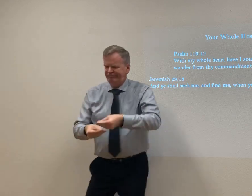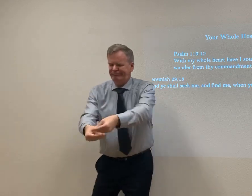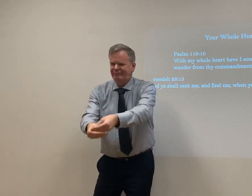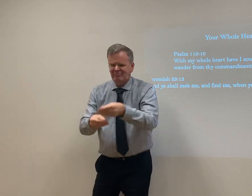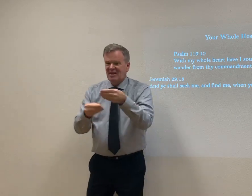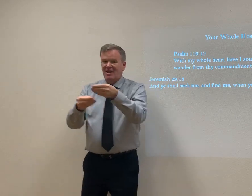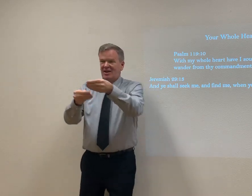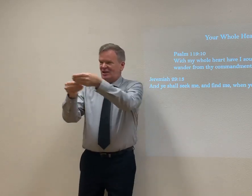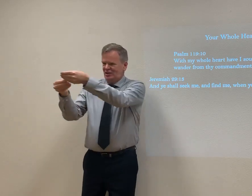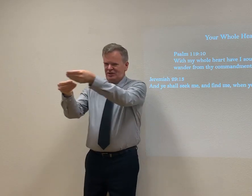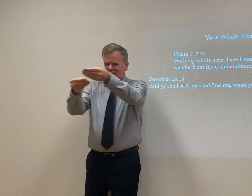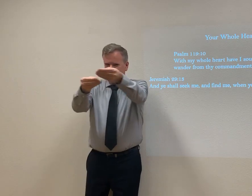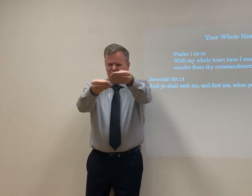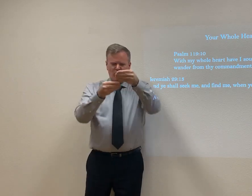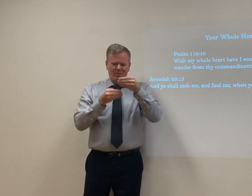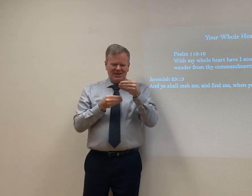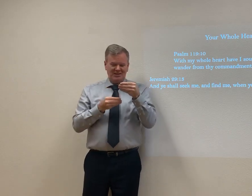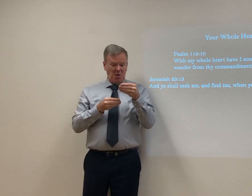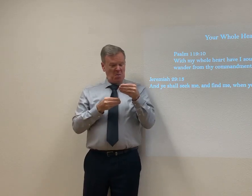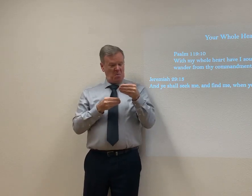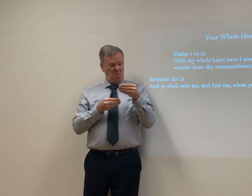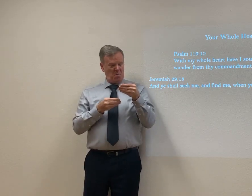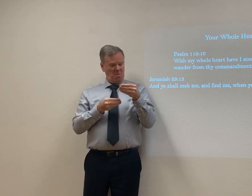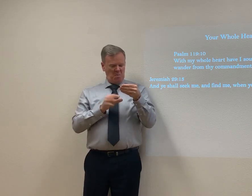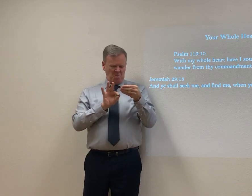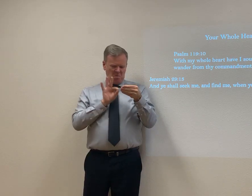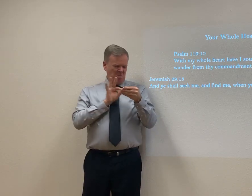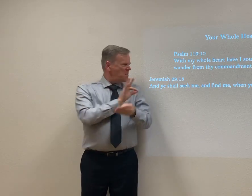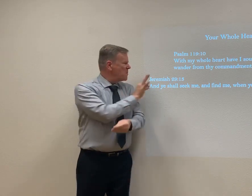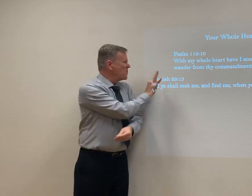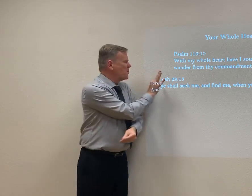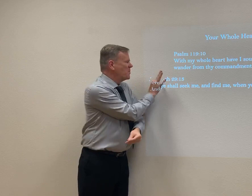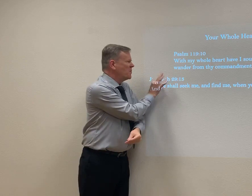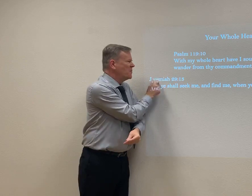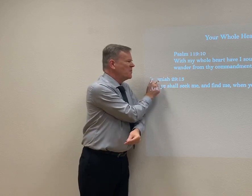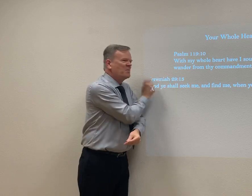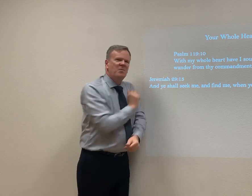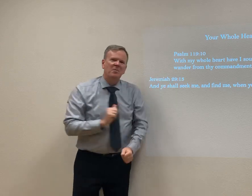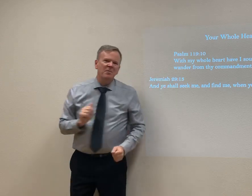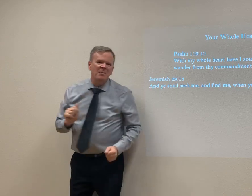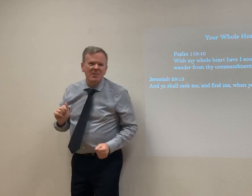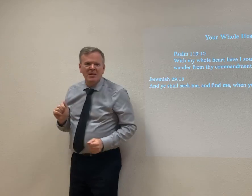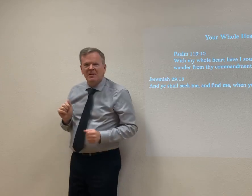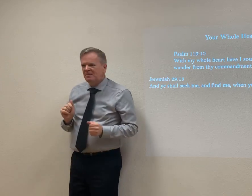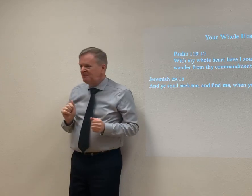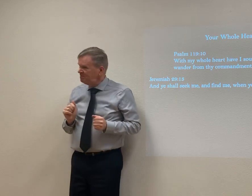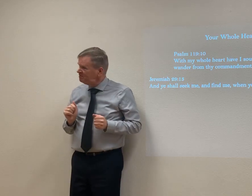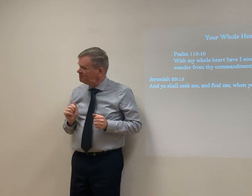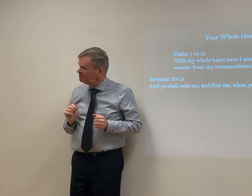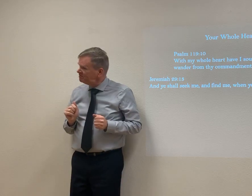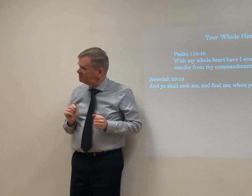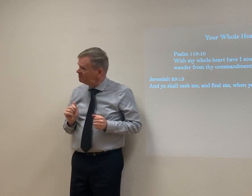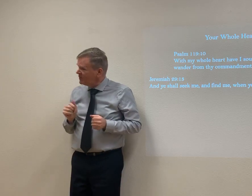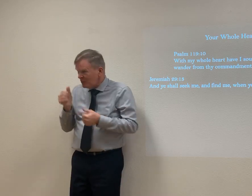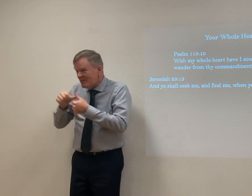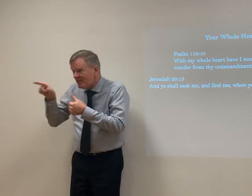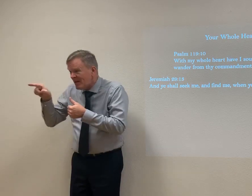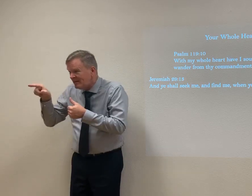So they get this. So my wife shows me this. And, of course, I thought it was excellent. And so I'm